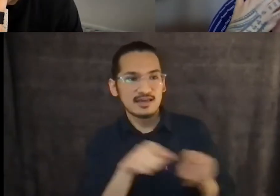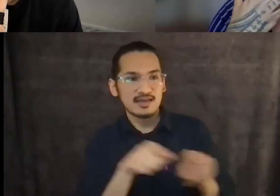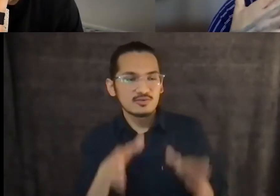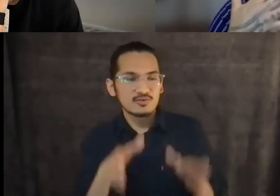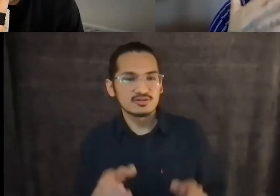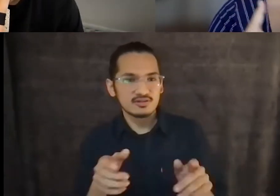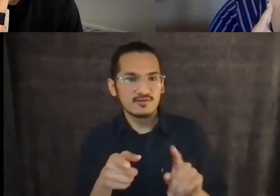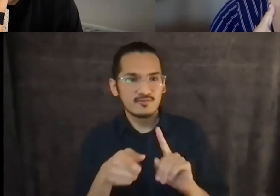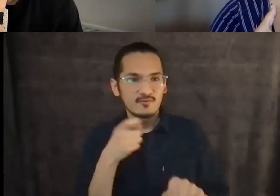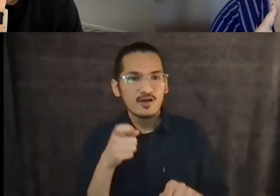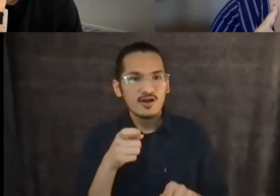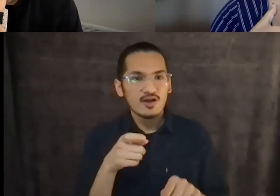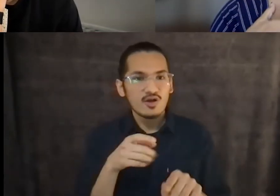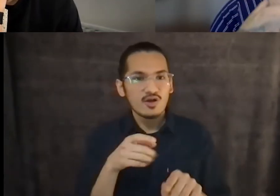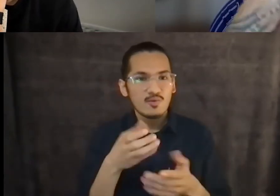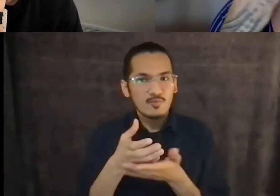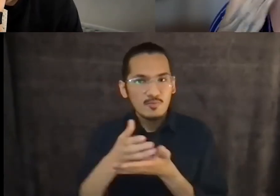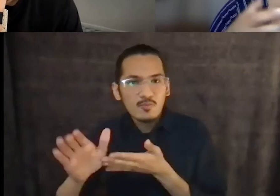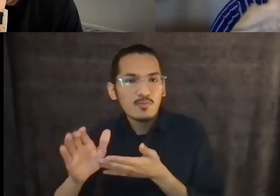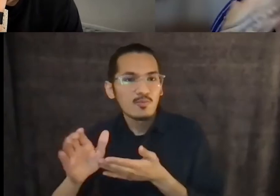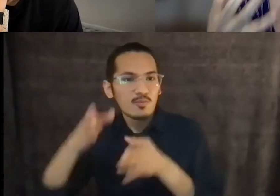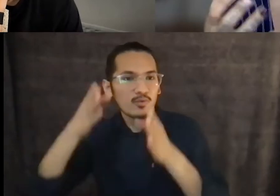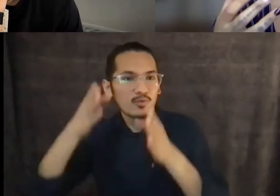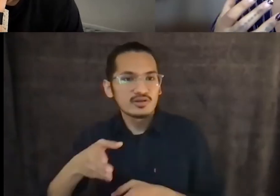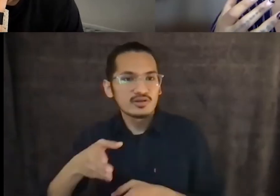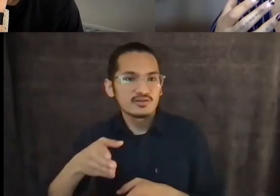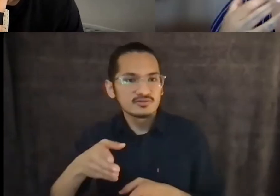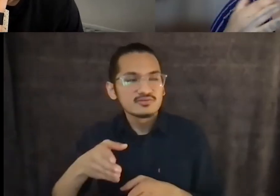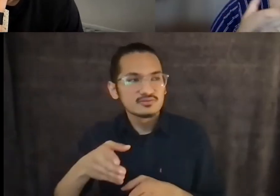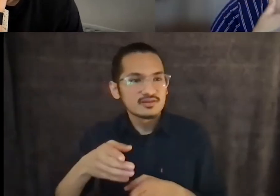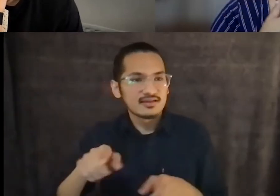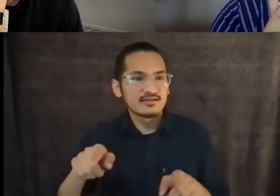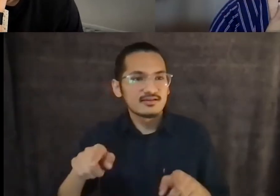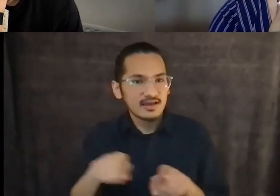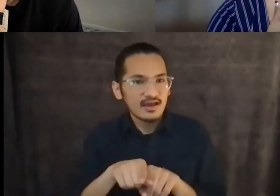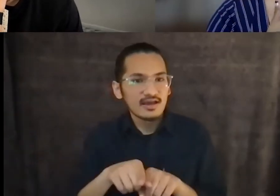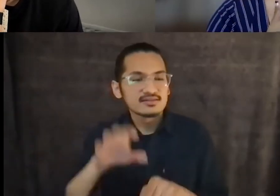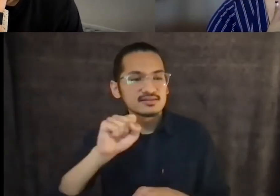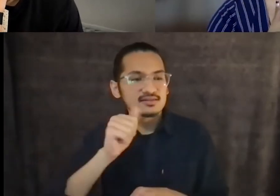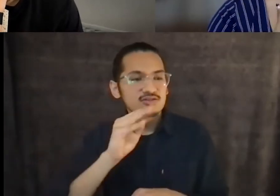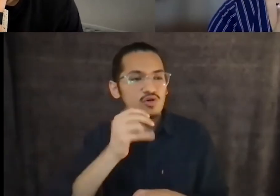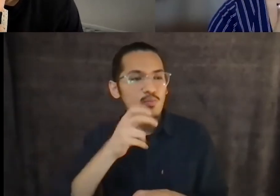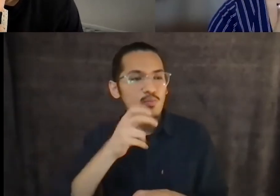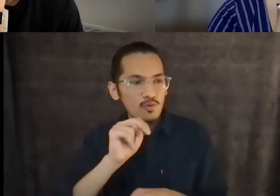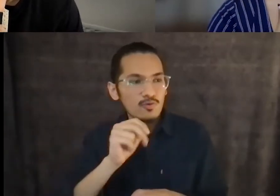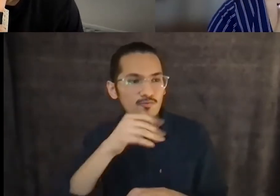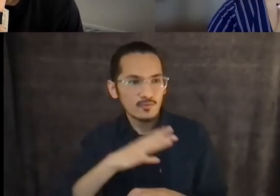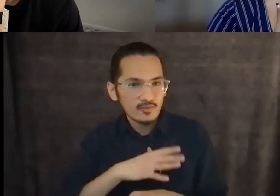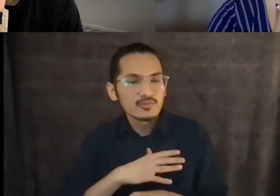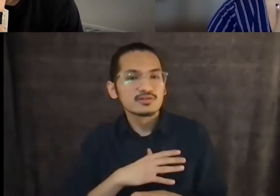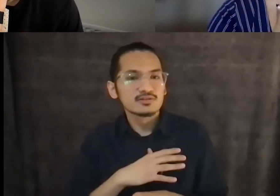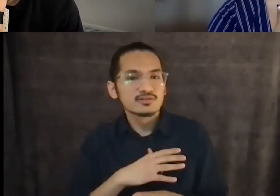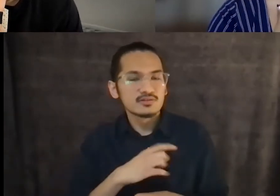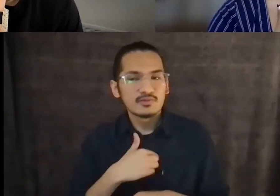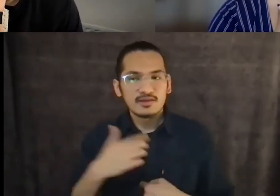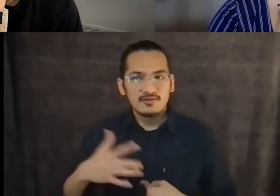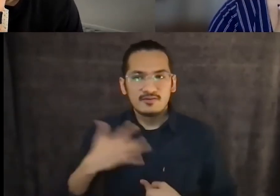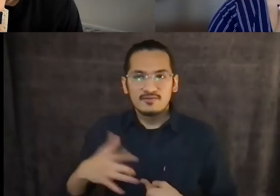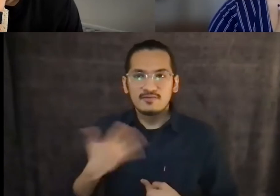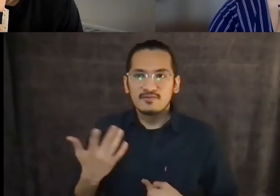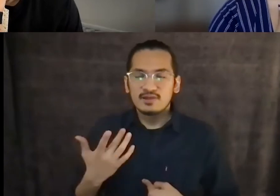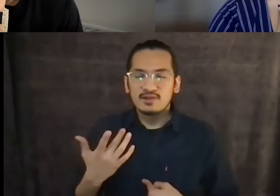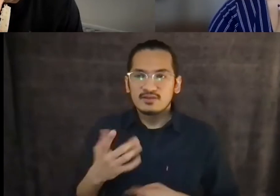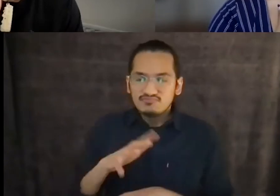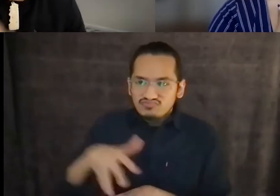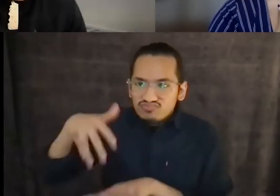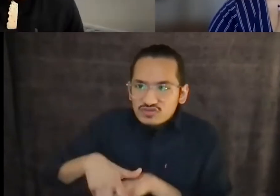what home means and what a sense of belonging even means as someone who feels deeply indigenous to Samoa, but also